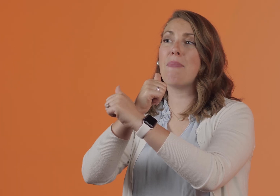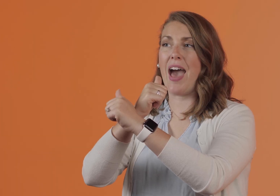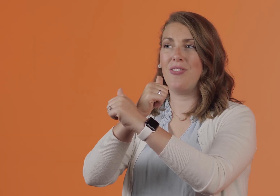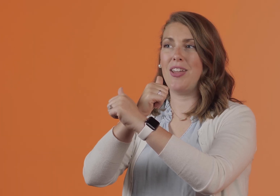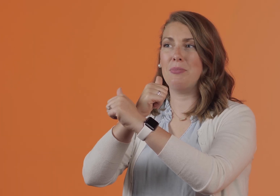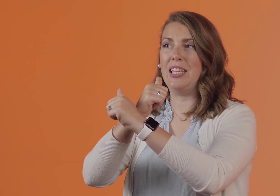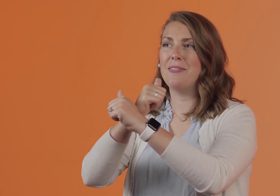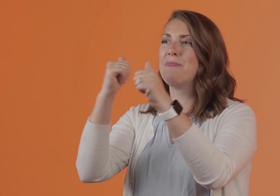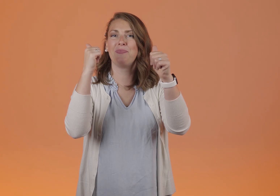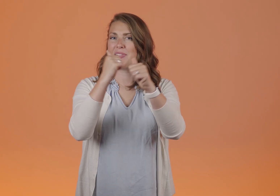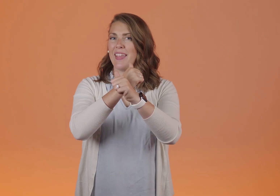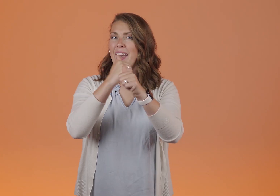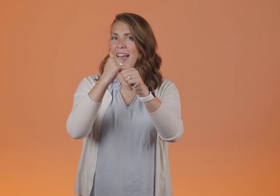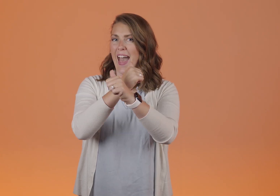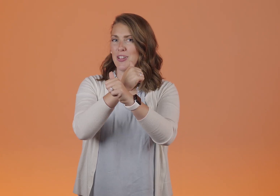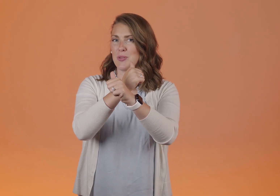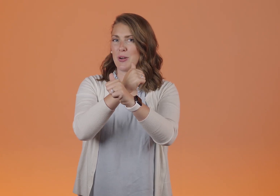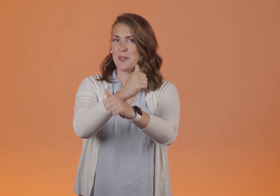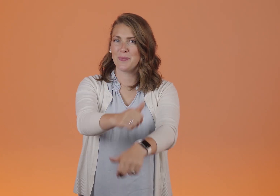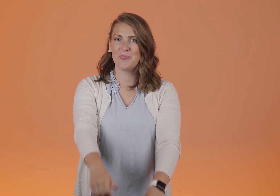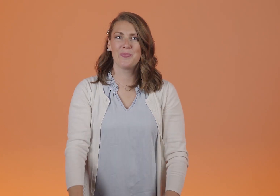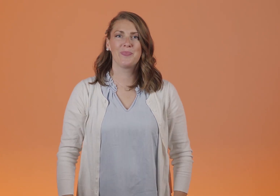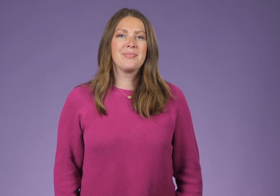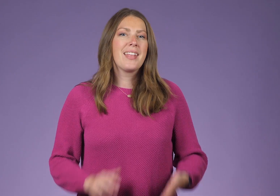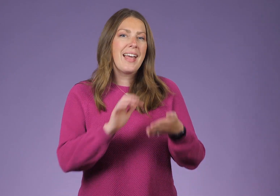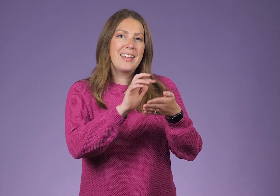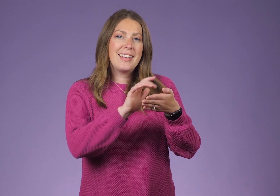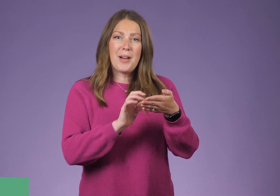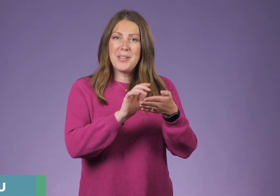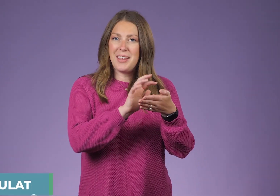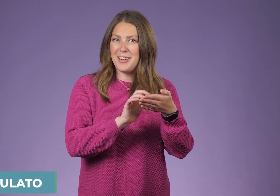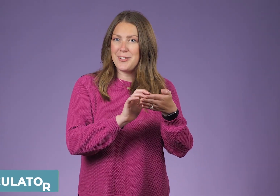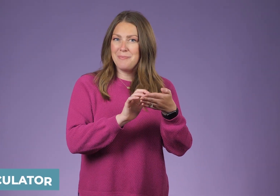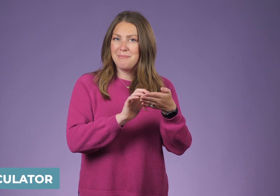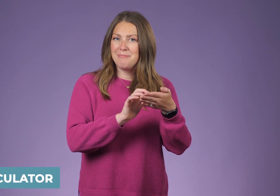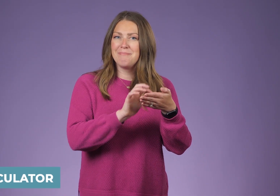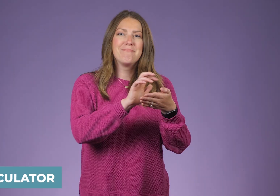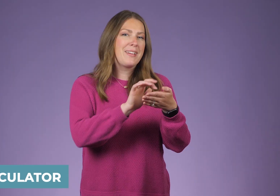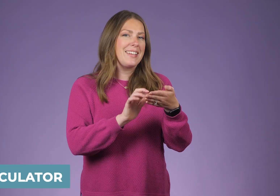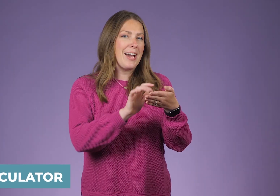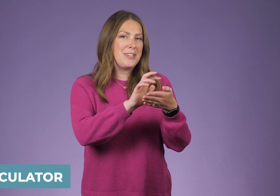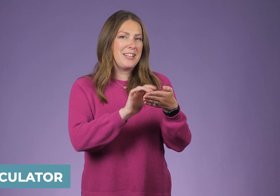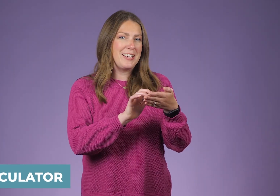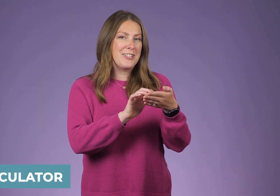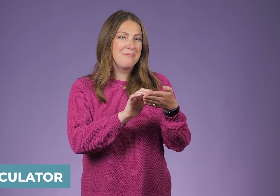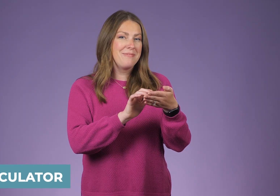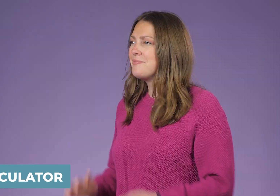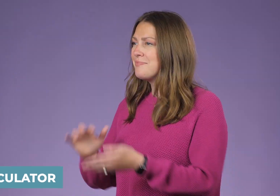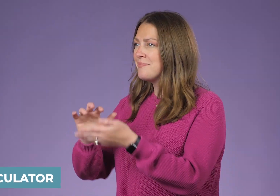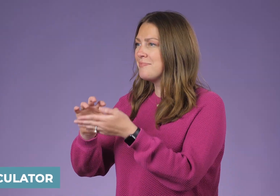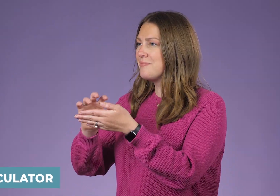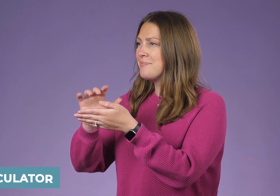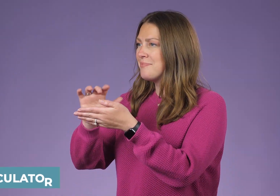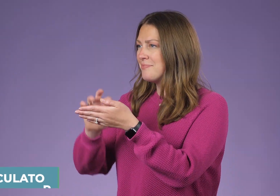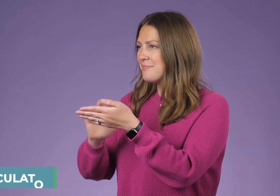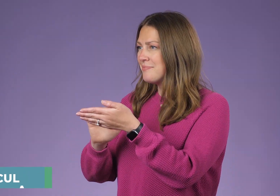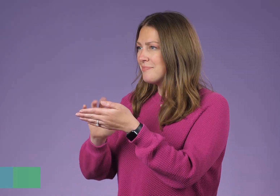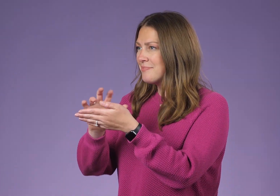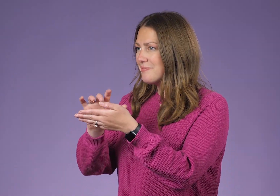math family. Algebra. Calculator. Calculator. It's like you're punching the numbers